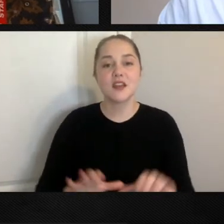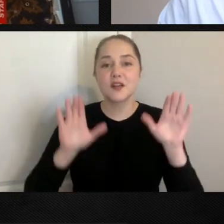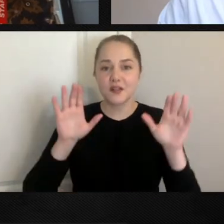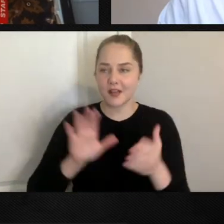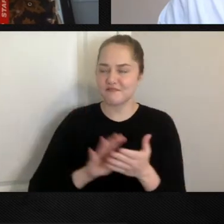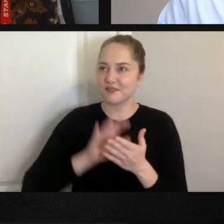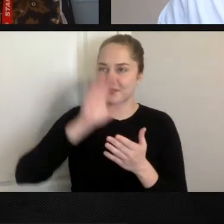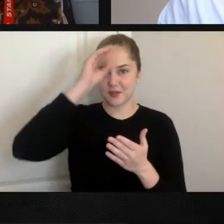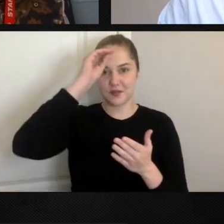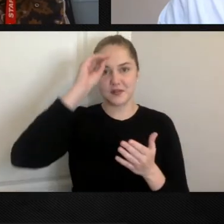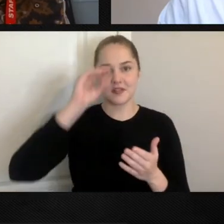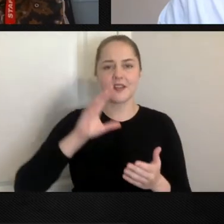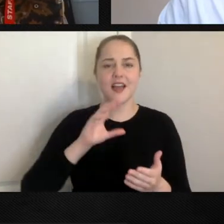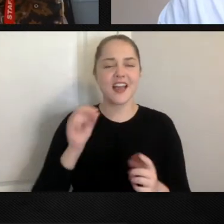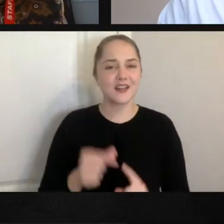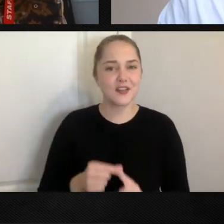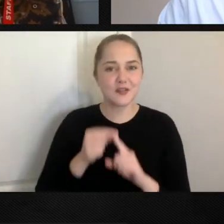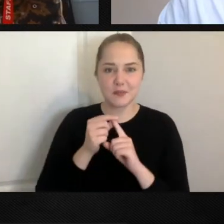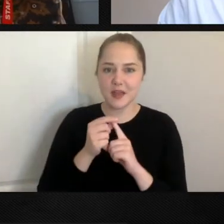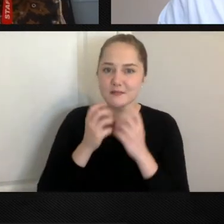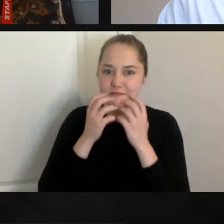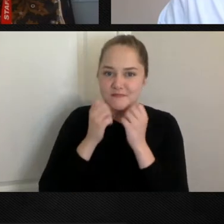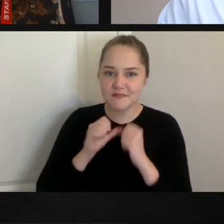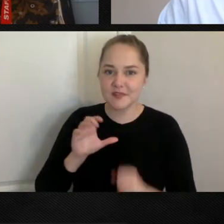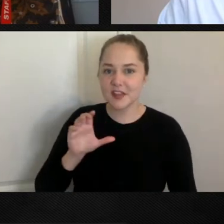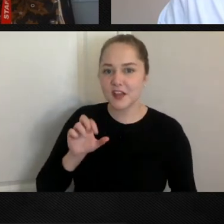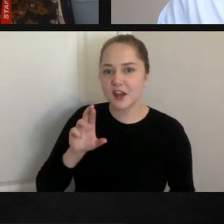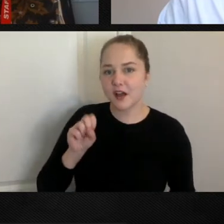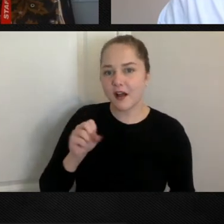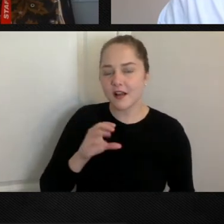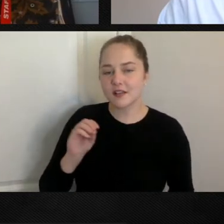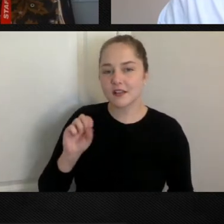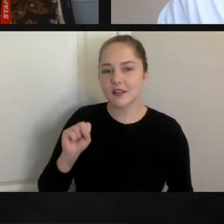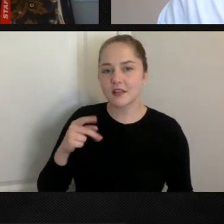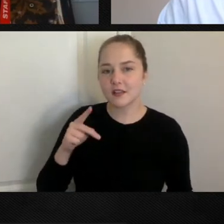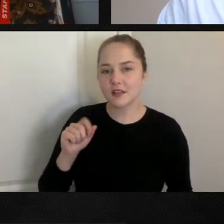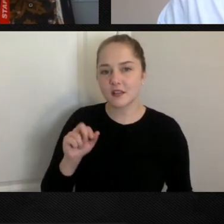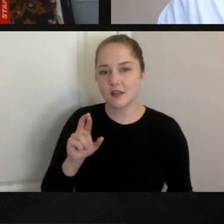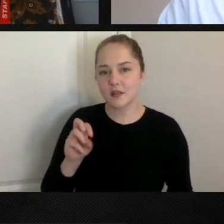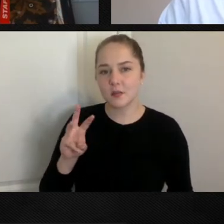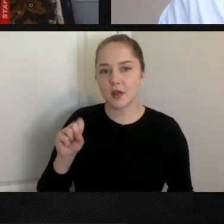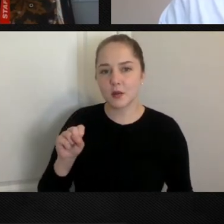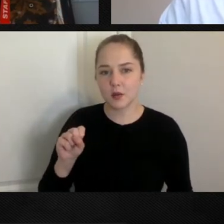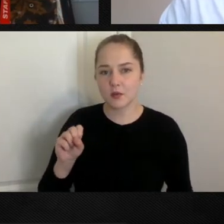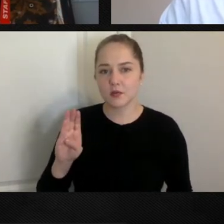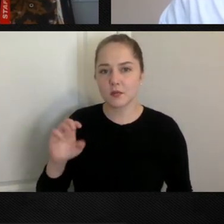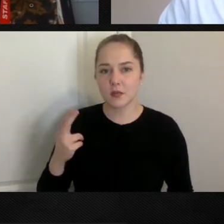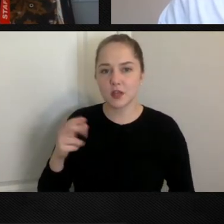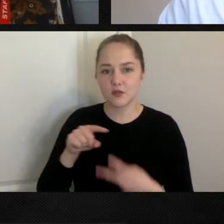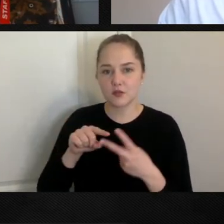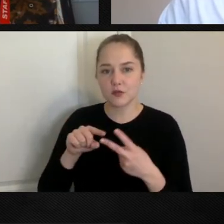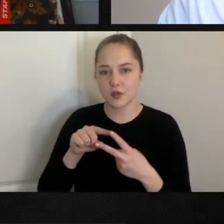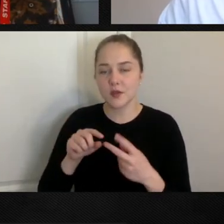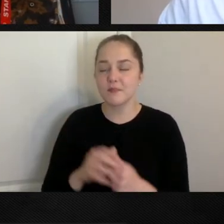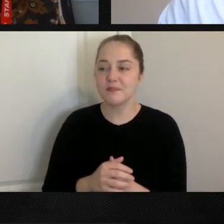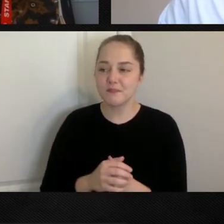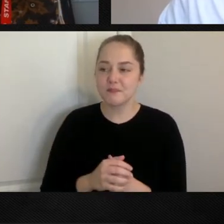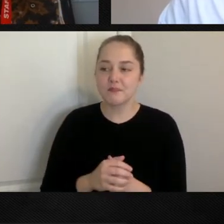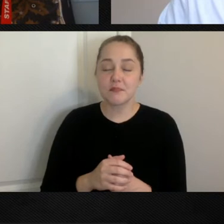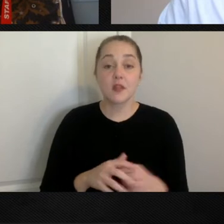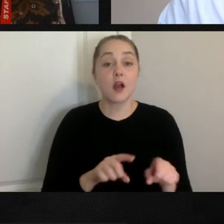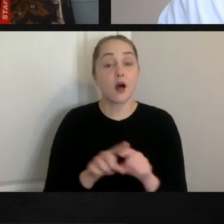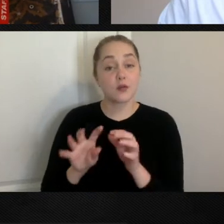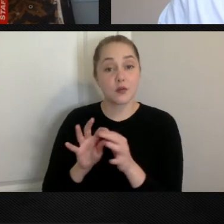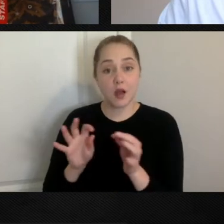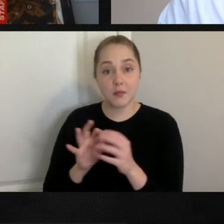learn, uh, and especially fond of cars and sparrows beaches. Um, and, um, says that